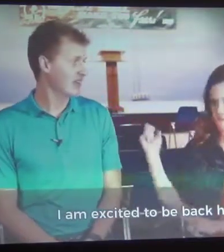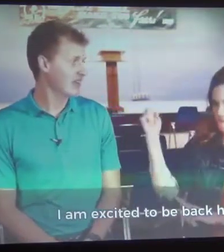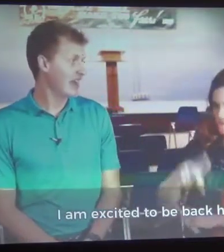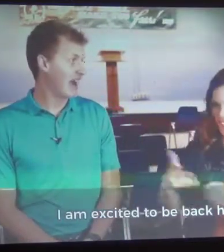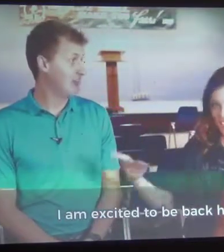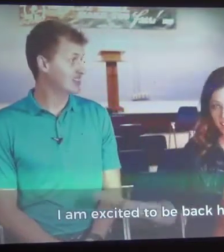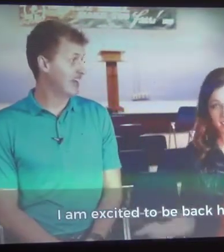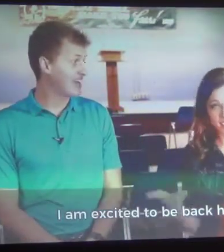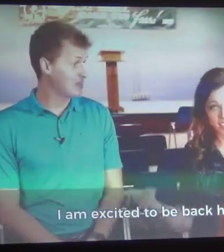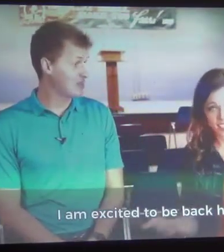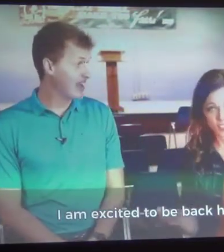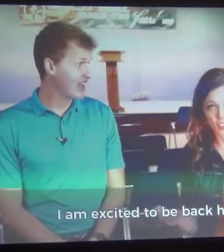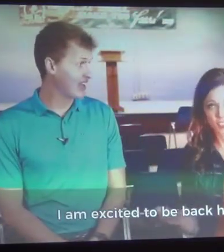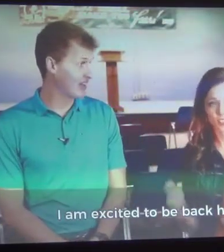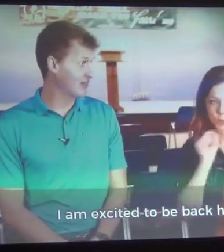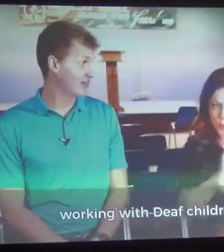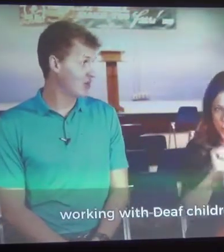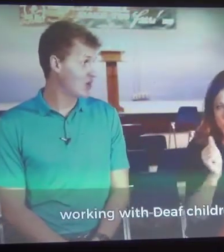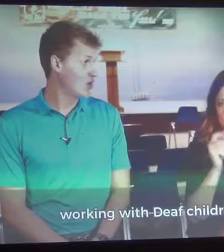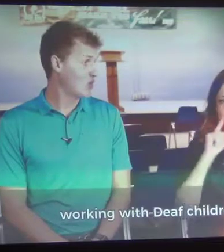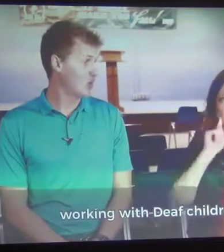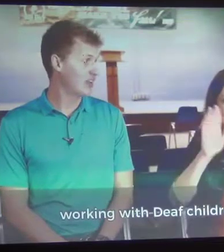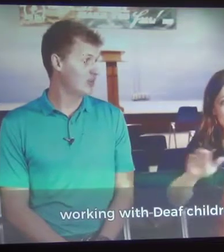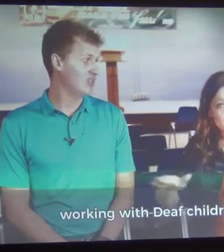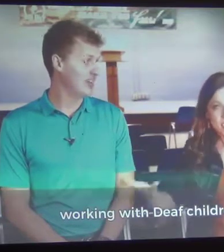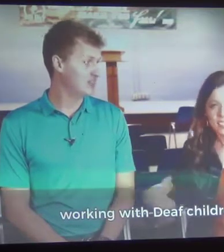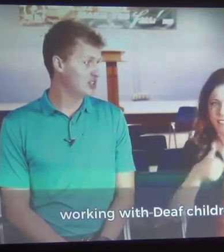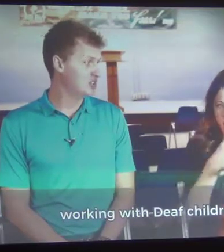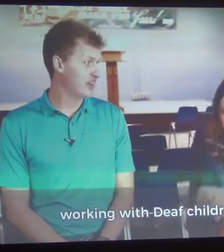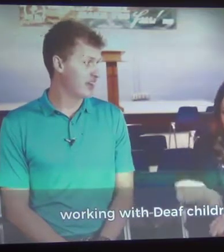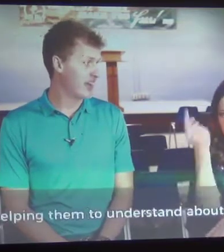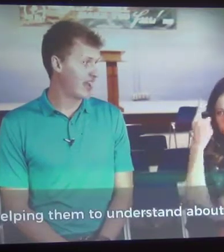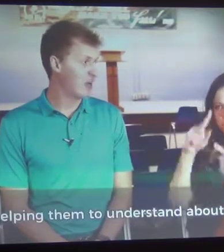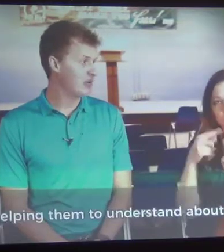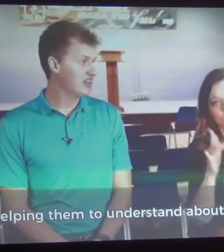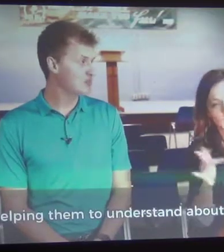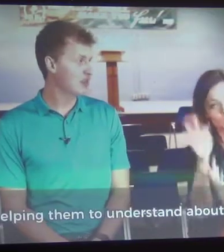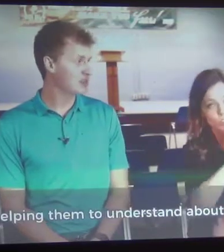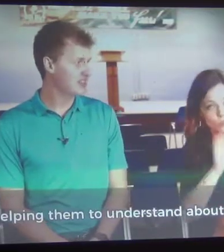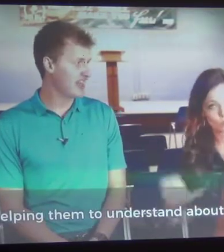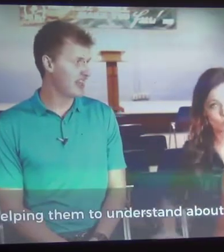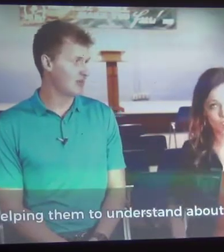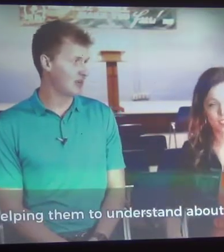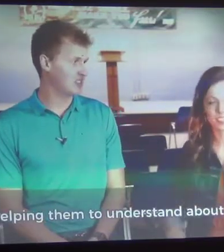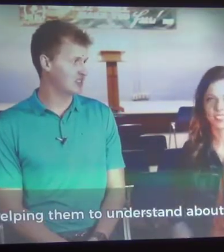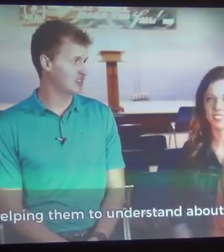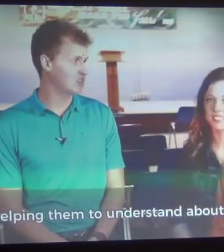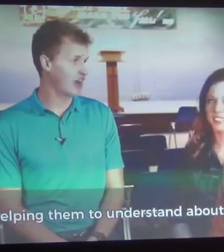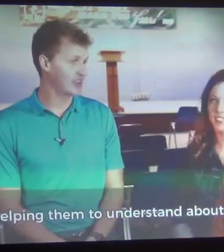I'm excited to be back here working with deaf children, helping them to understand about Jesus Christ.